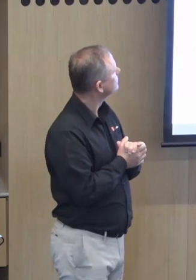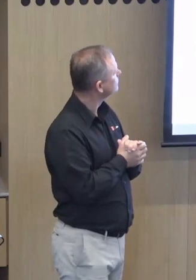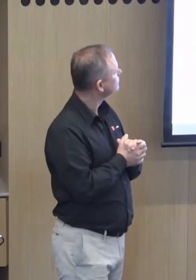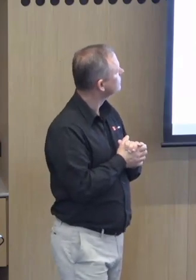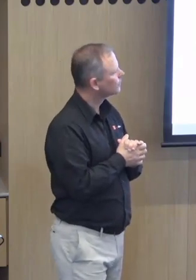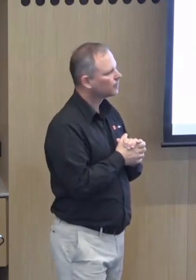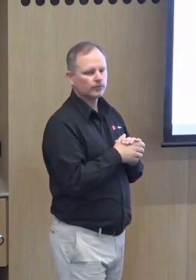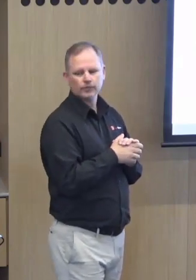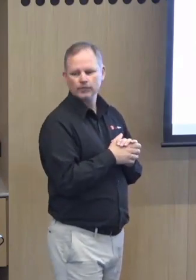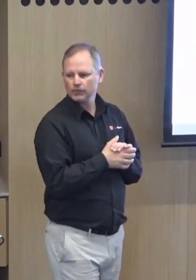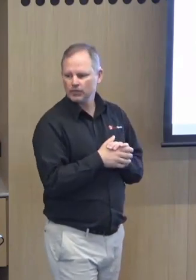correct and accurate.